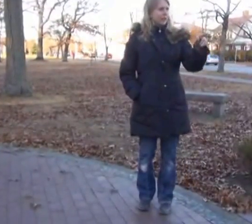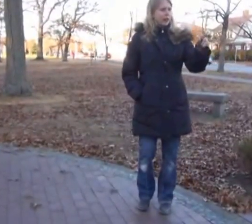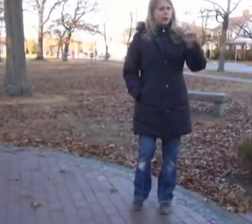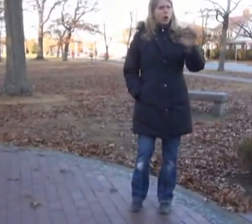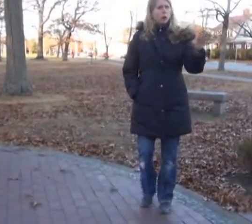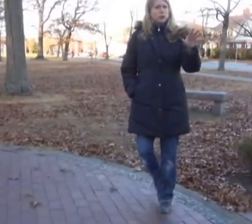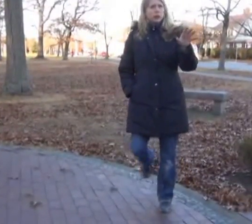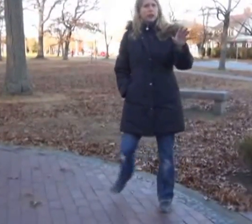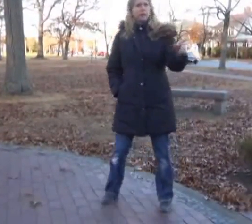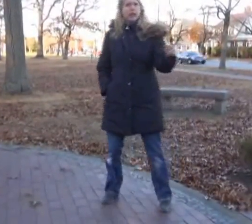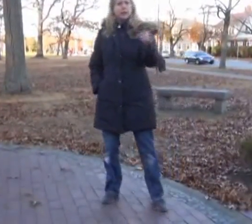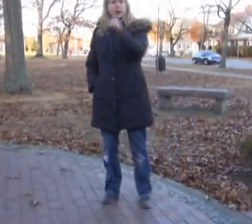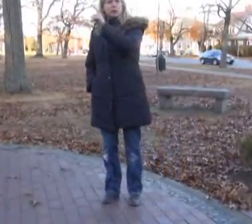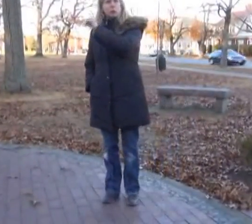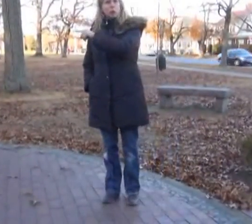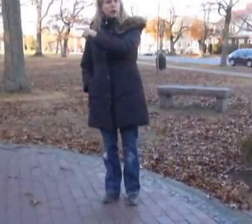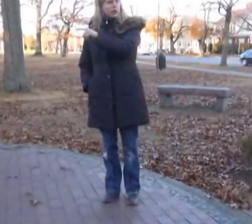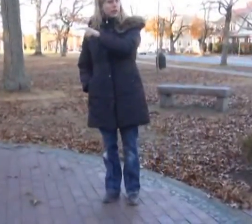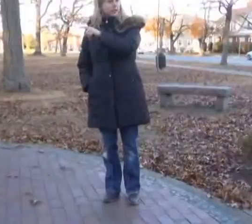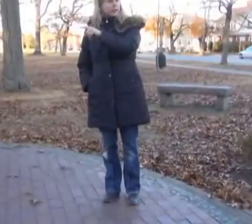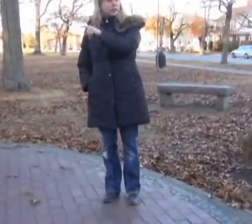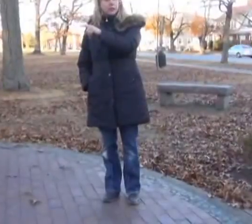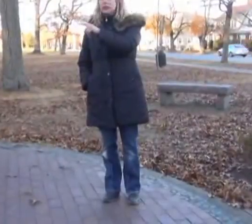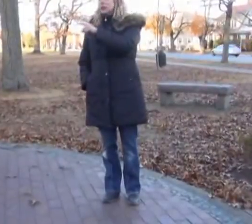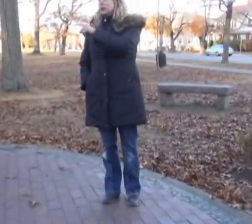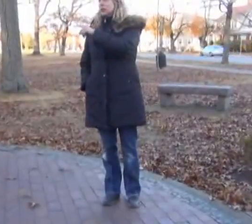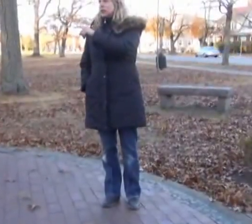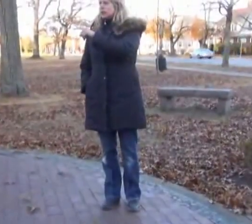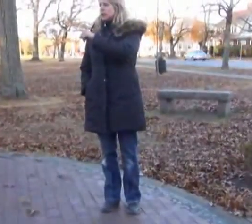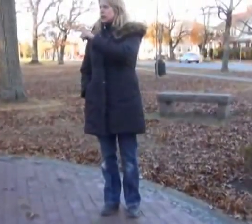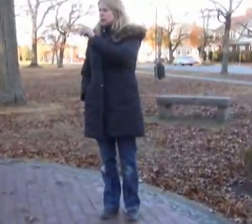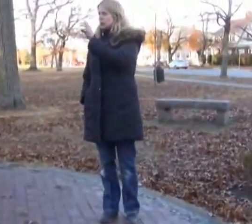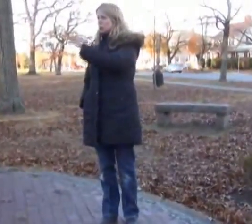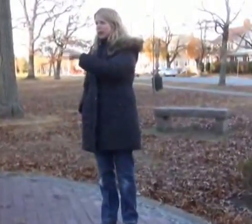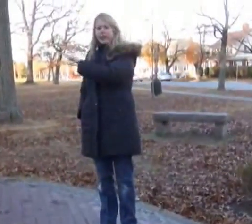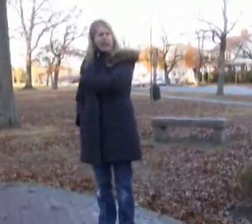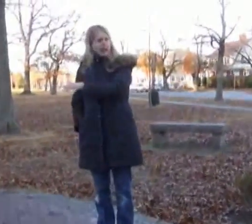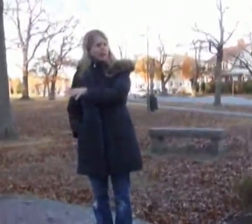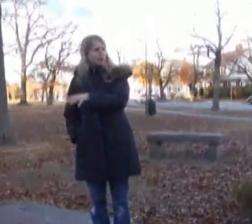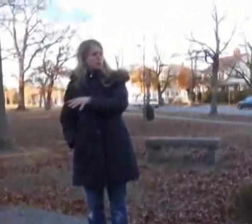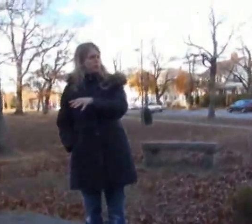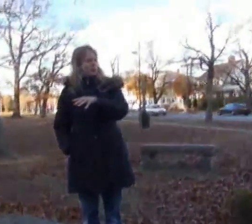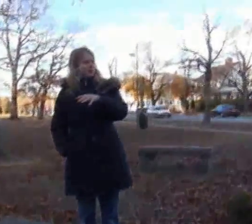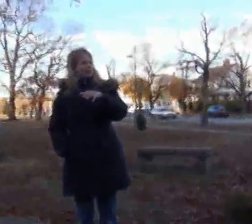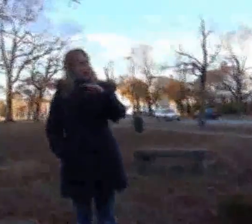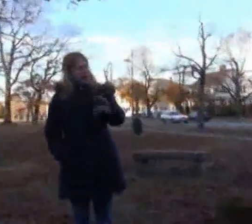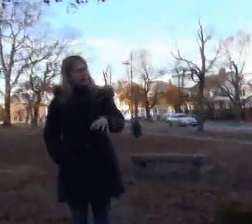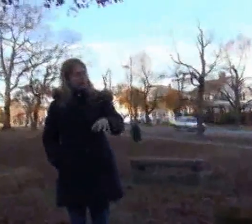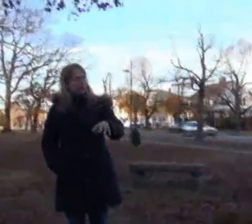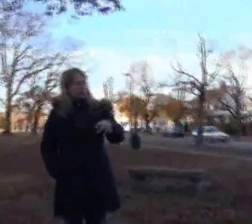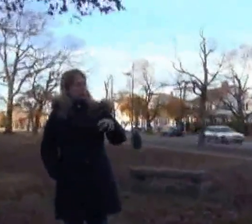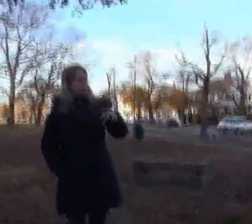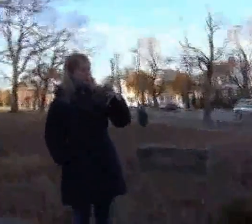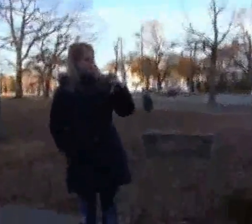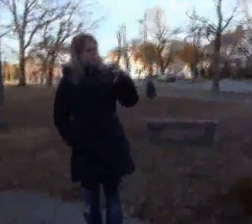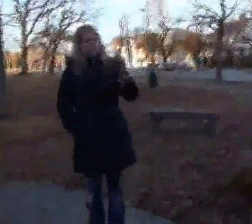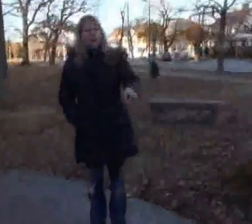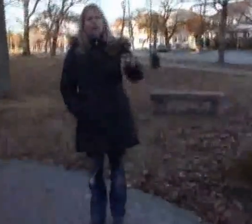about, always for him, not about memorializing what had happened, but honoring what was alive